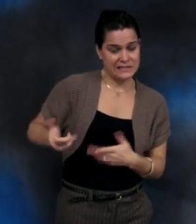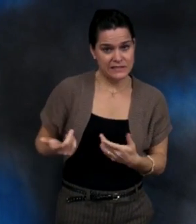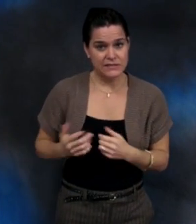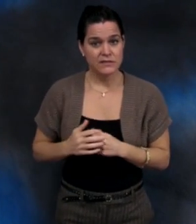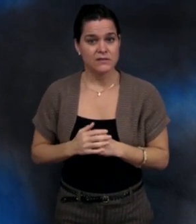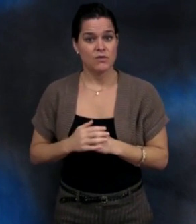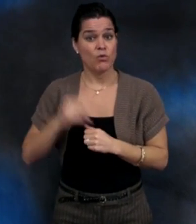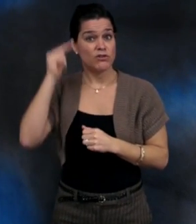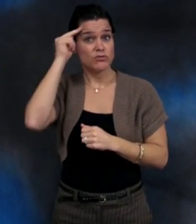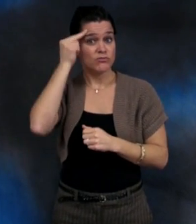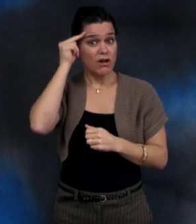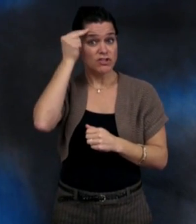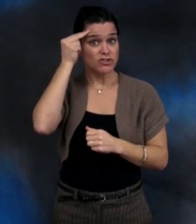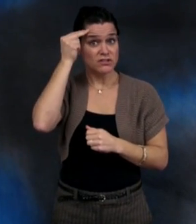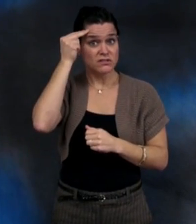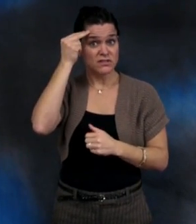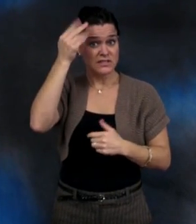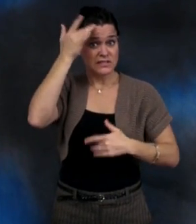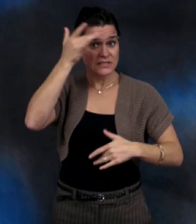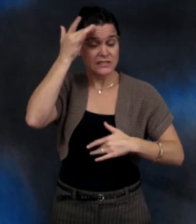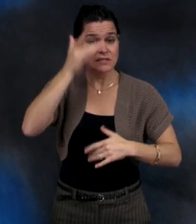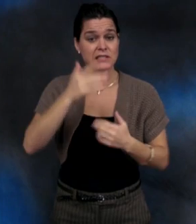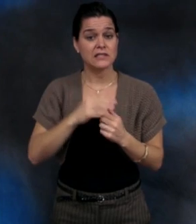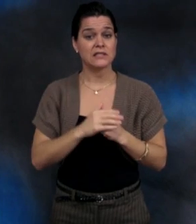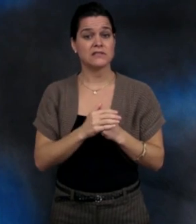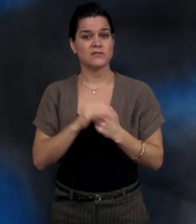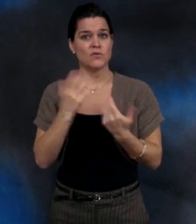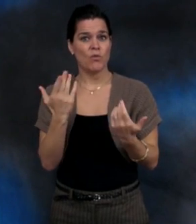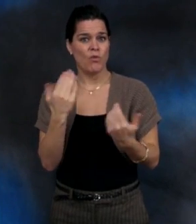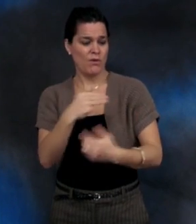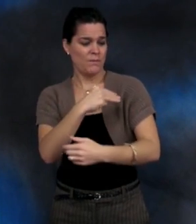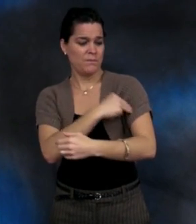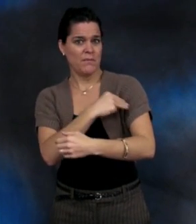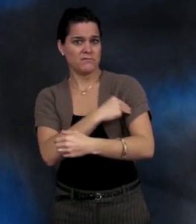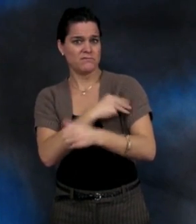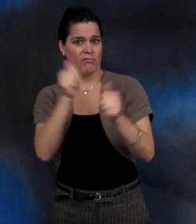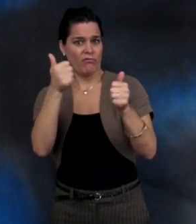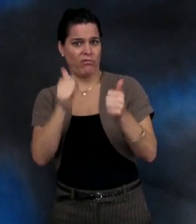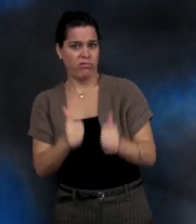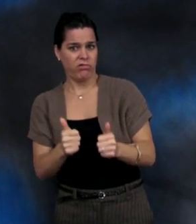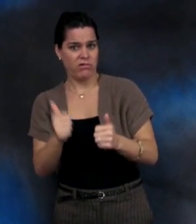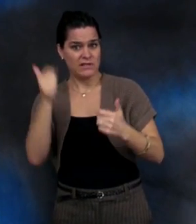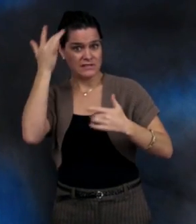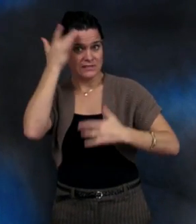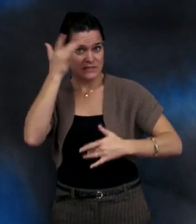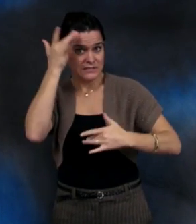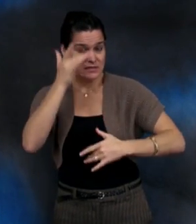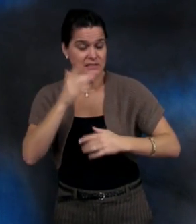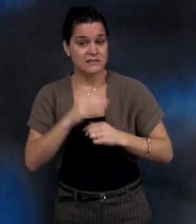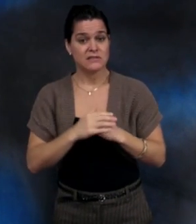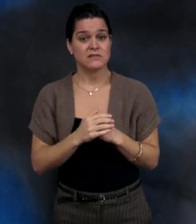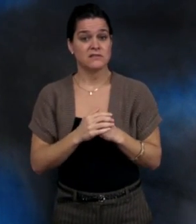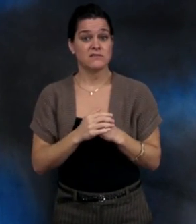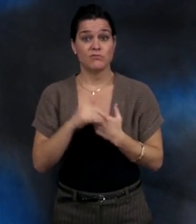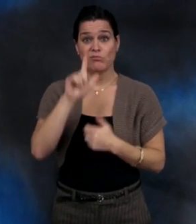neurologic or neuromuscular disease, liver disease,